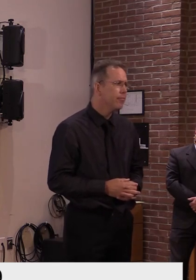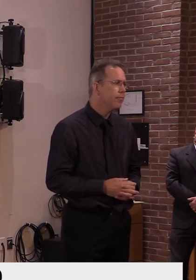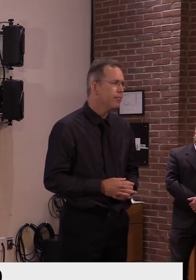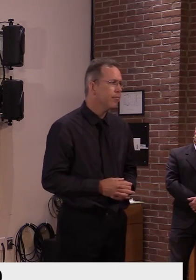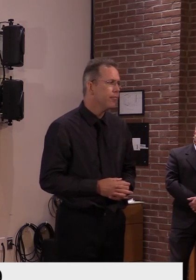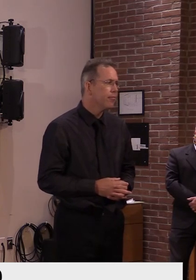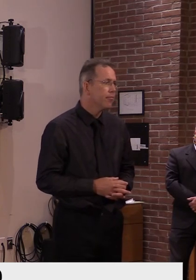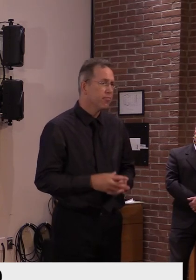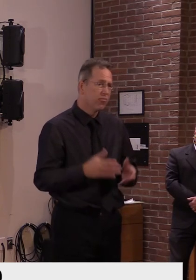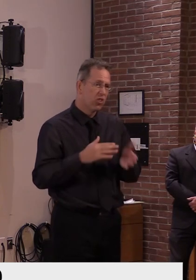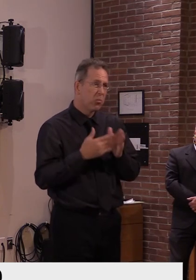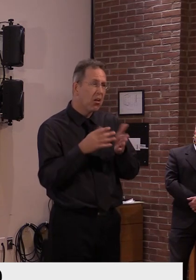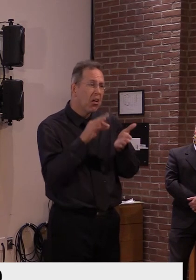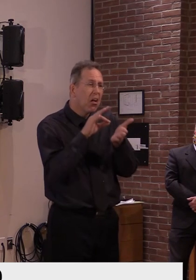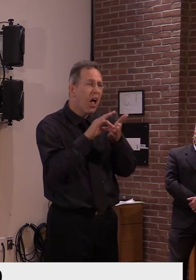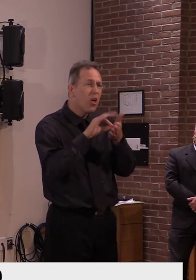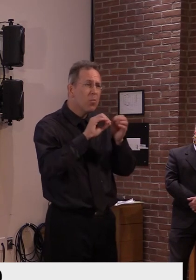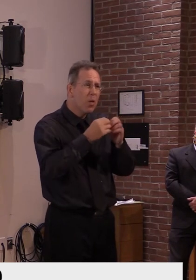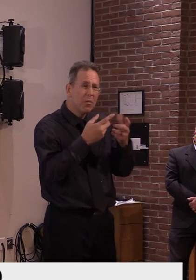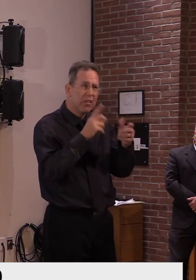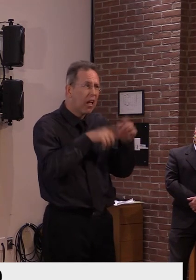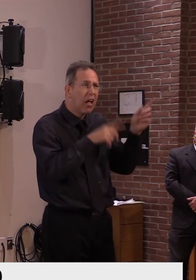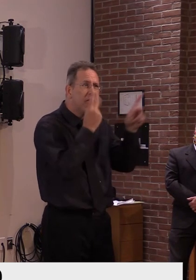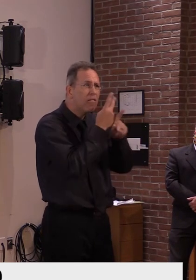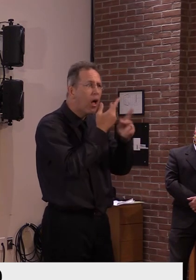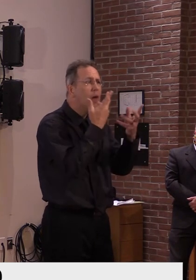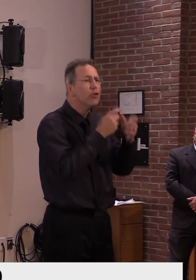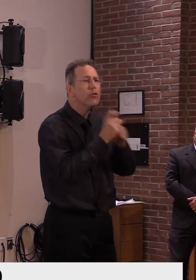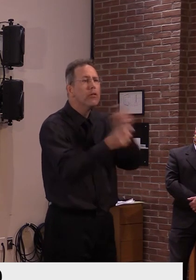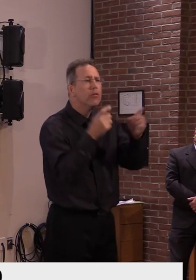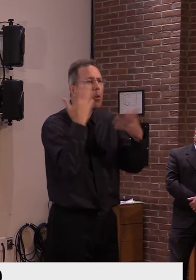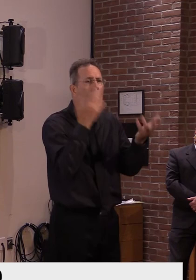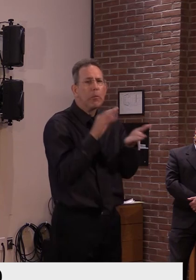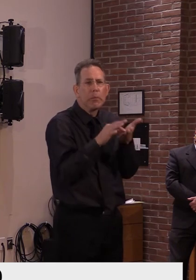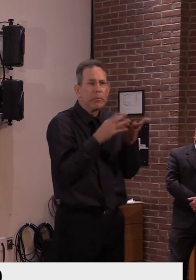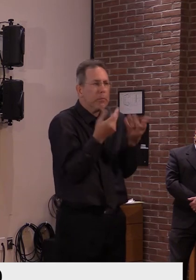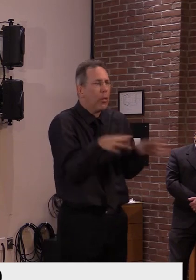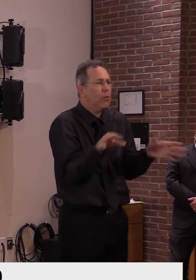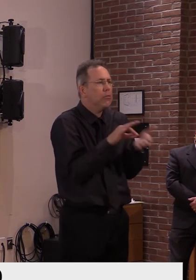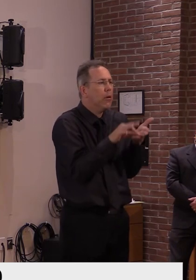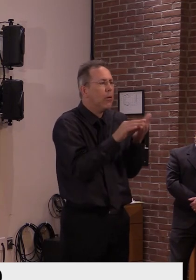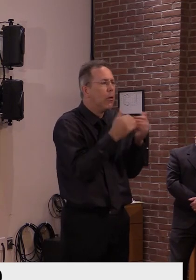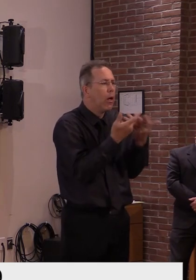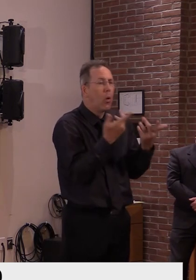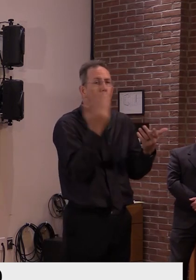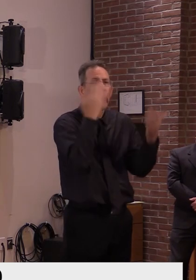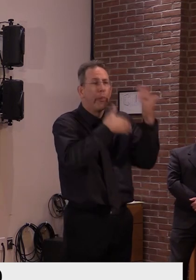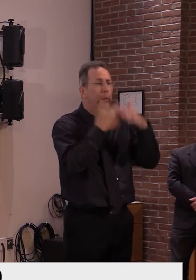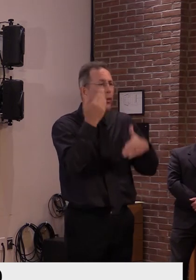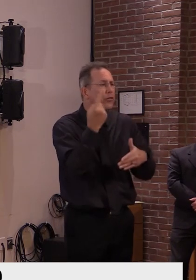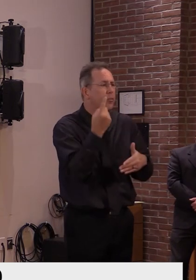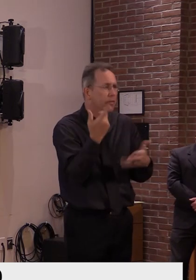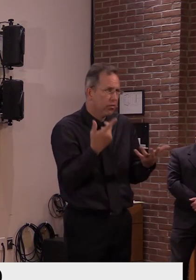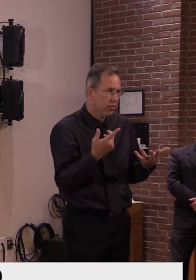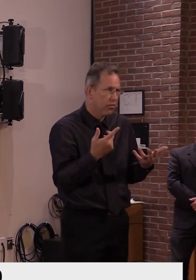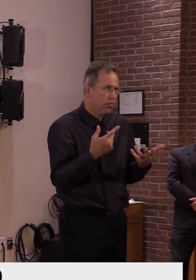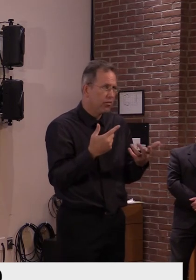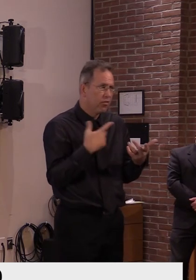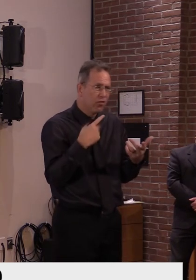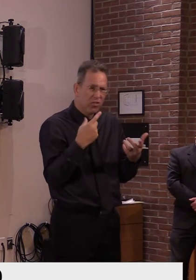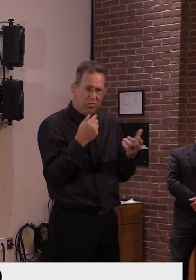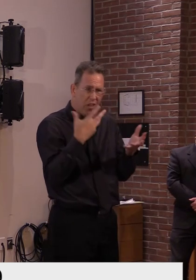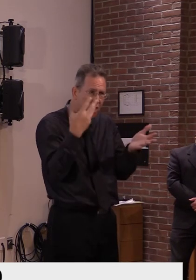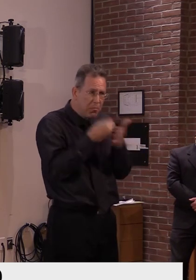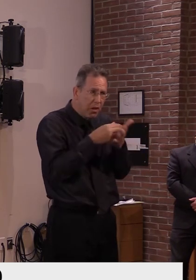asking to get back. It's, it's sort of like, um, you're dealing with an accounting that, to you, that involves millions of dollars. Yeah. And you're dealing with